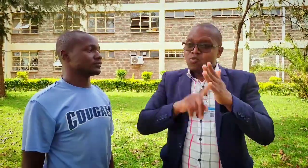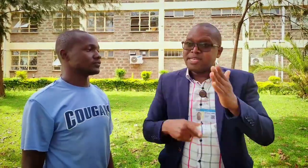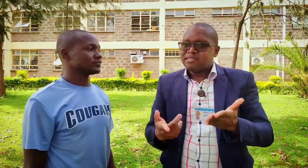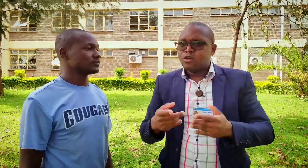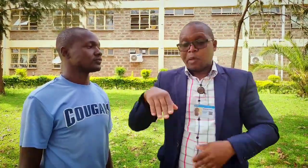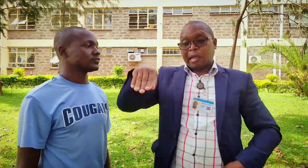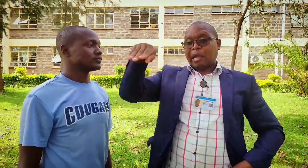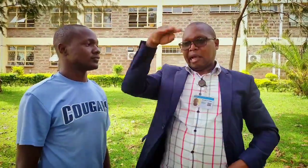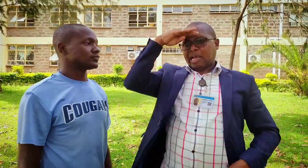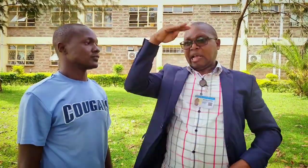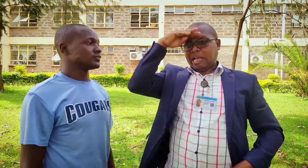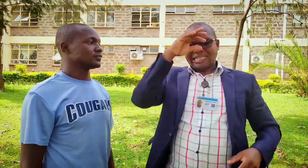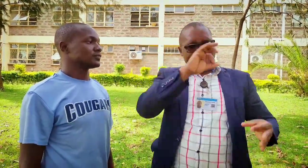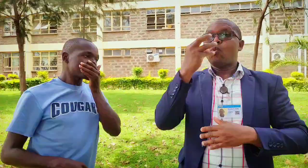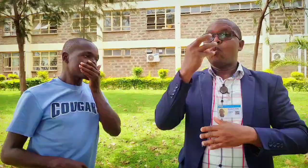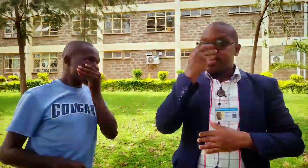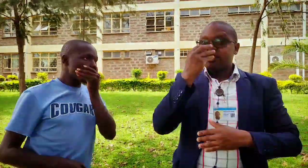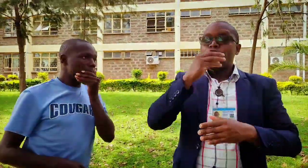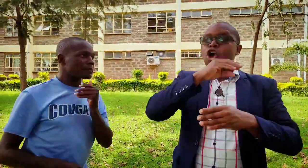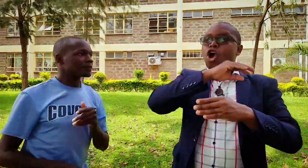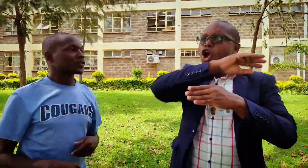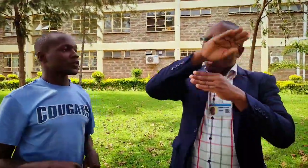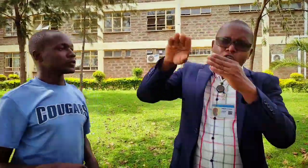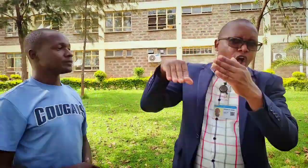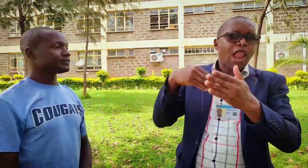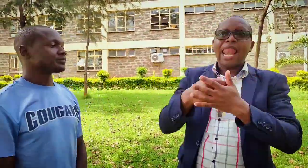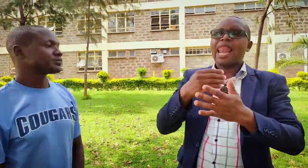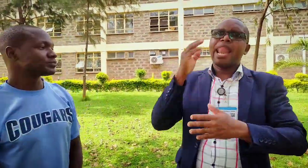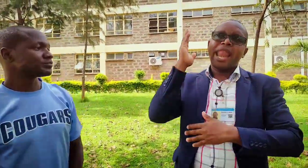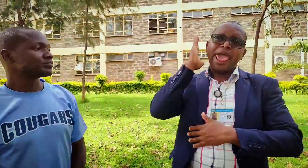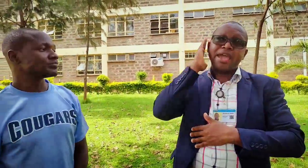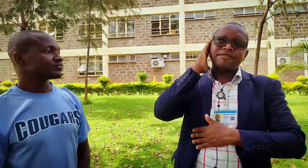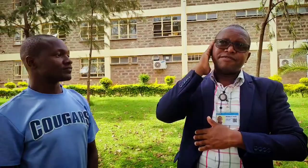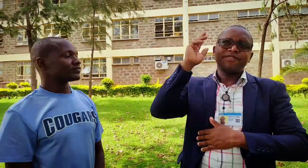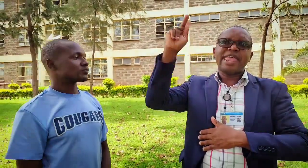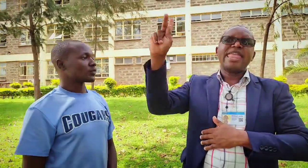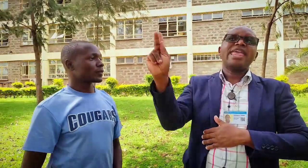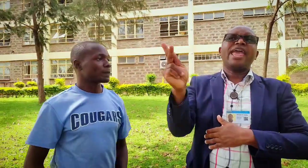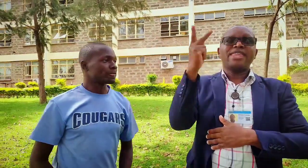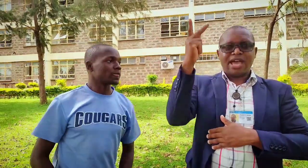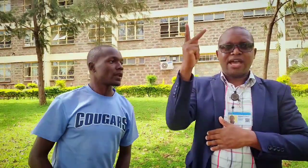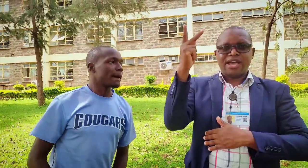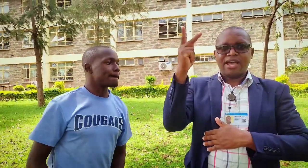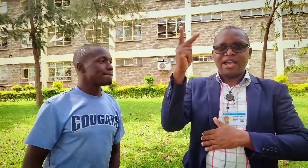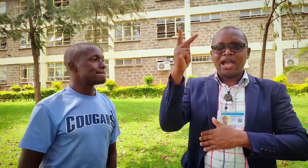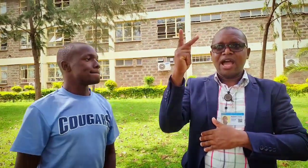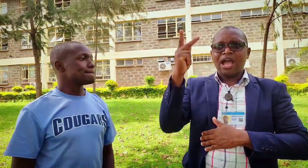should not should drunkard all deaf in kenya